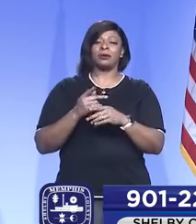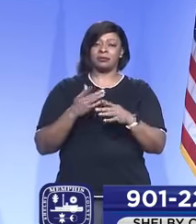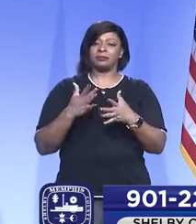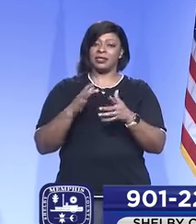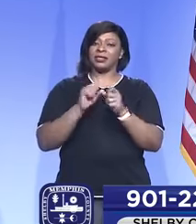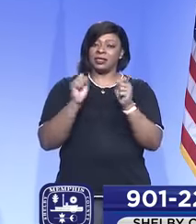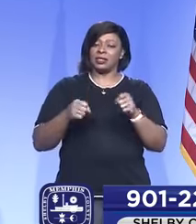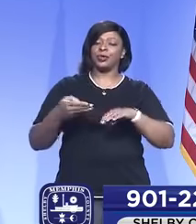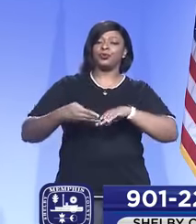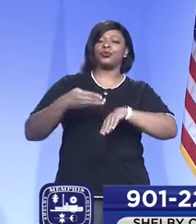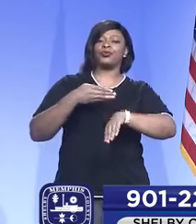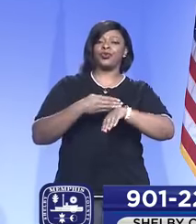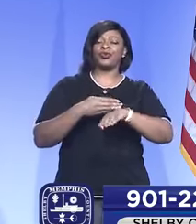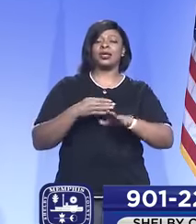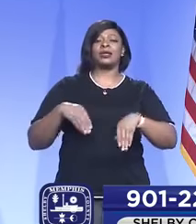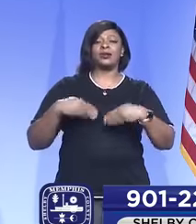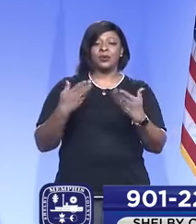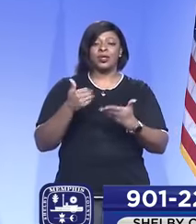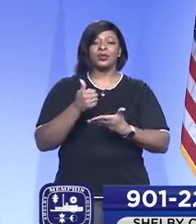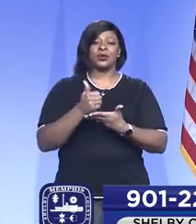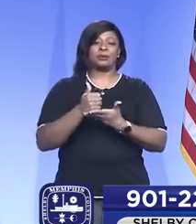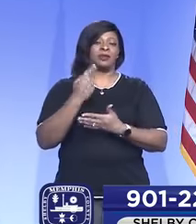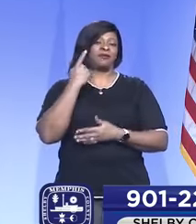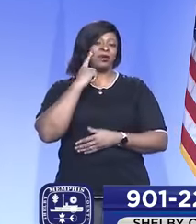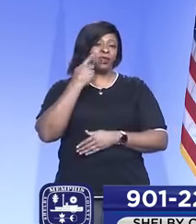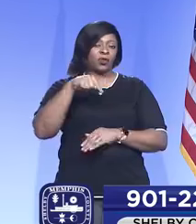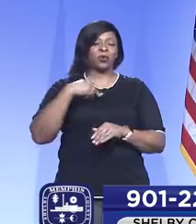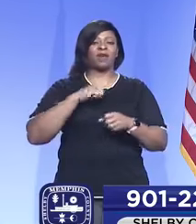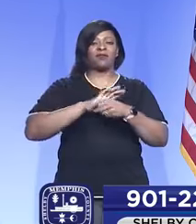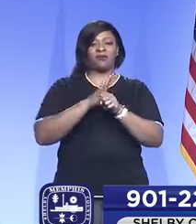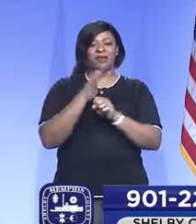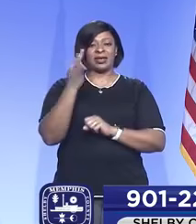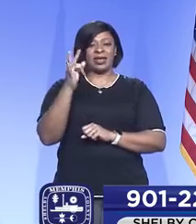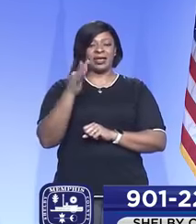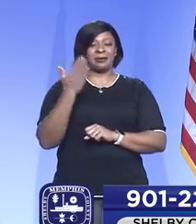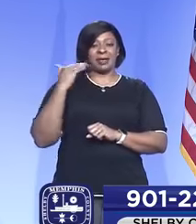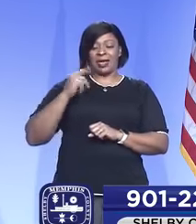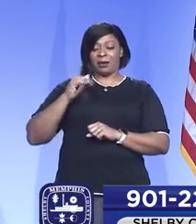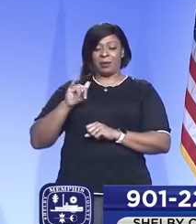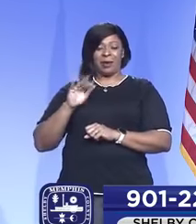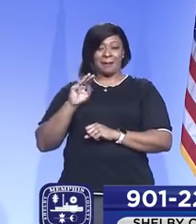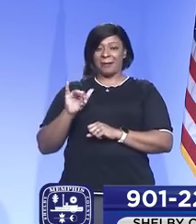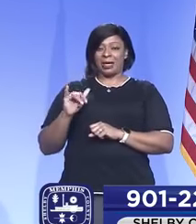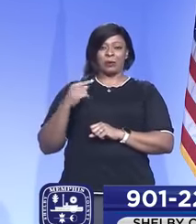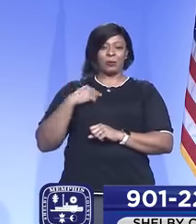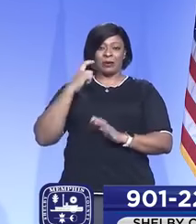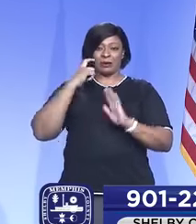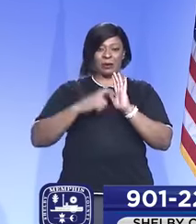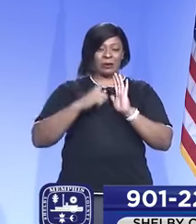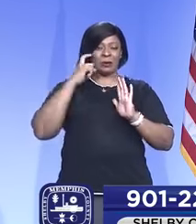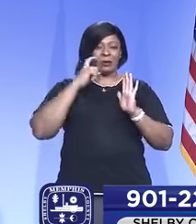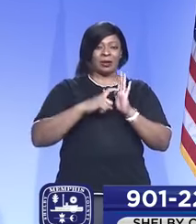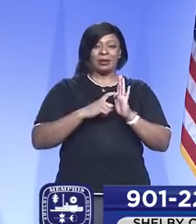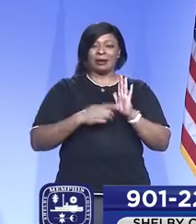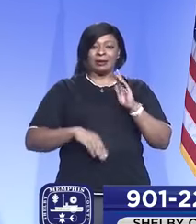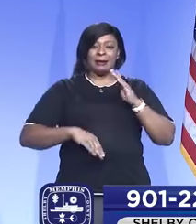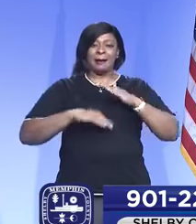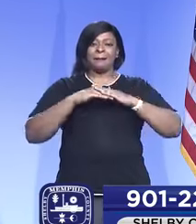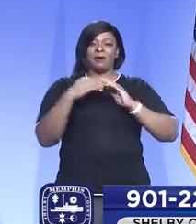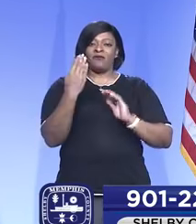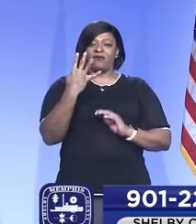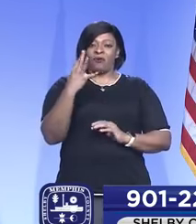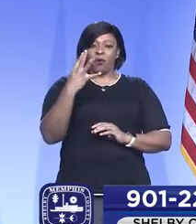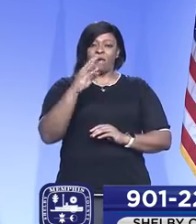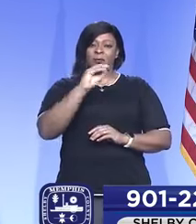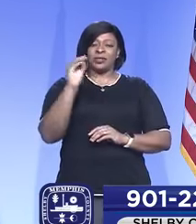the treatment of individuals with COVID-19 disease. Back in April and May, we were seeing that up to 4% or more